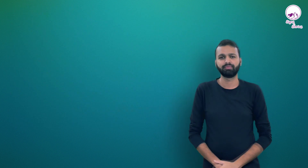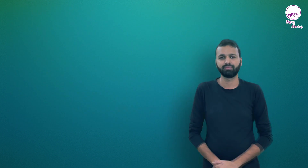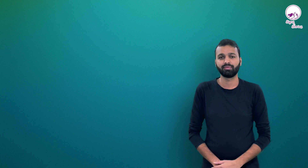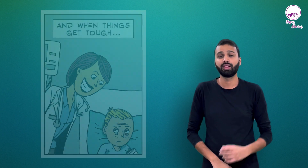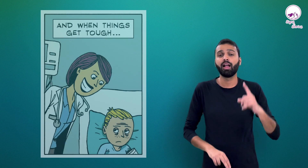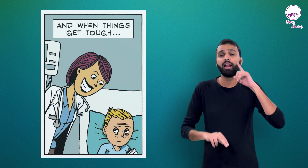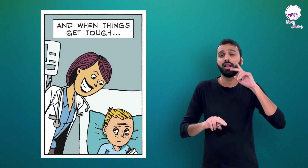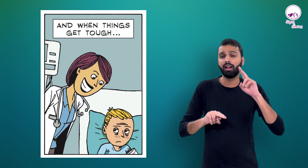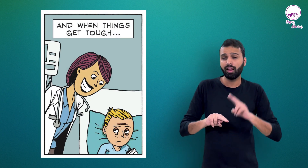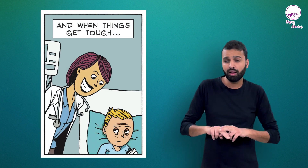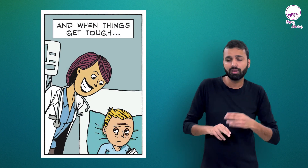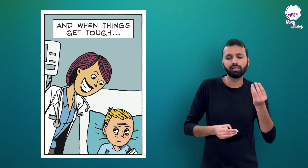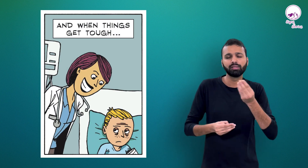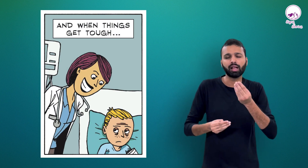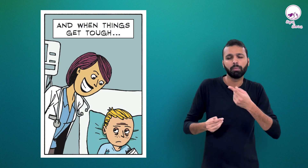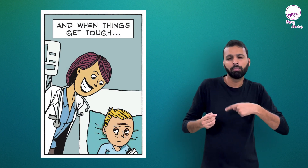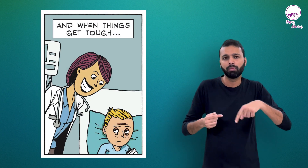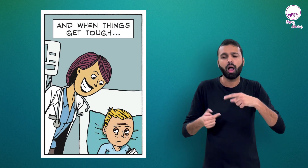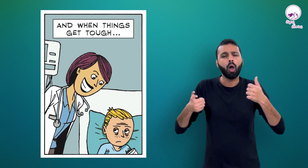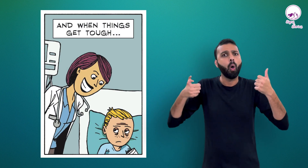And when things get tough,